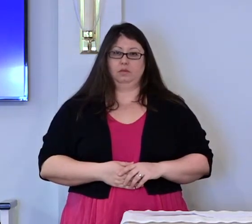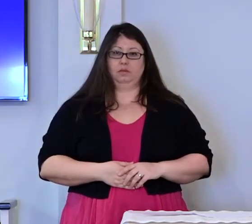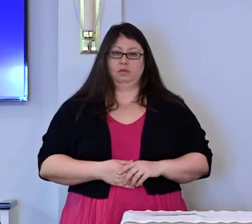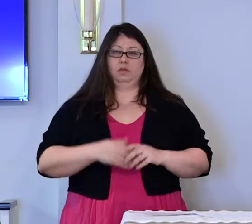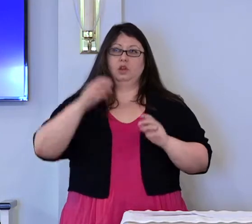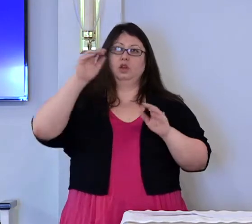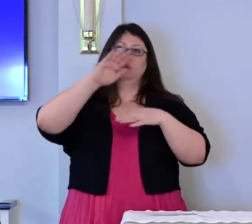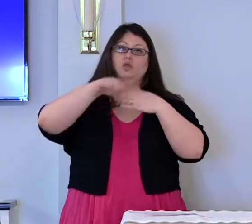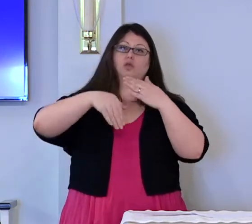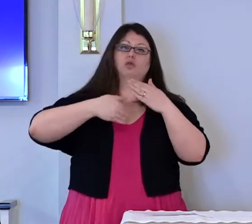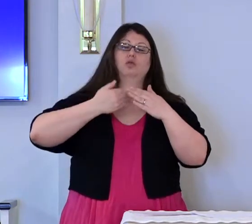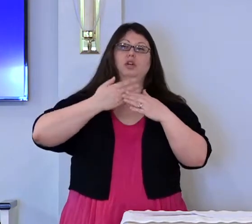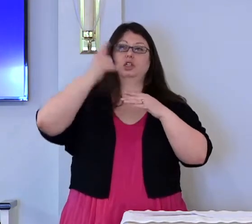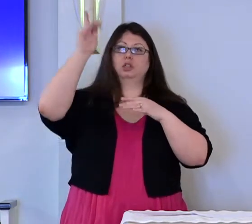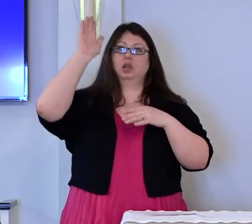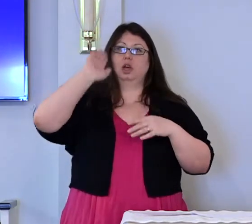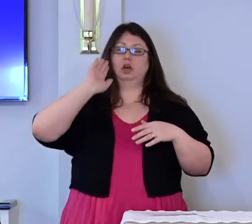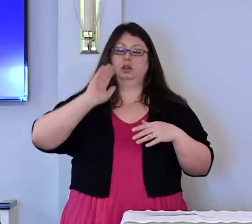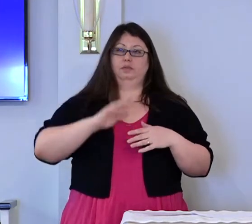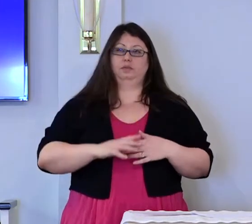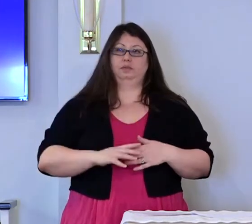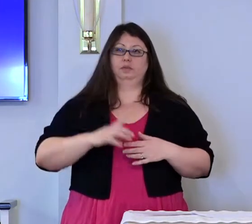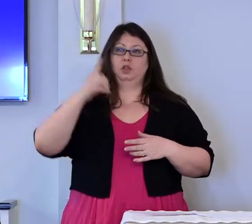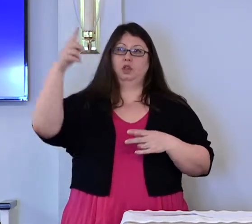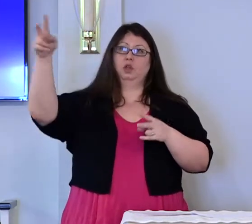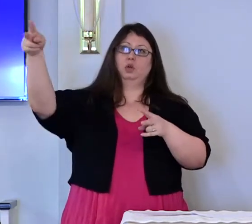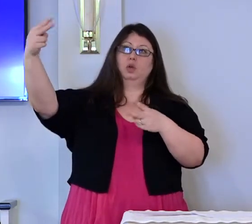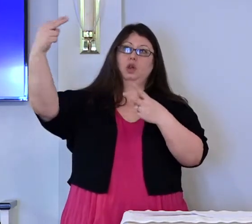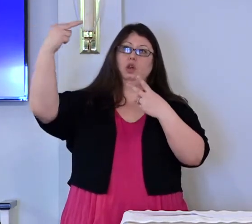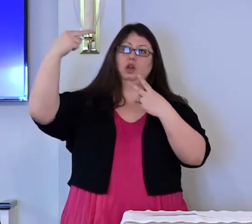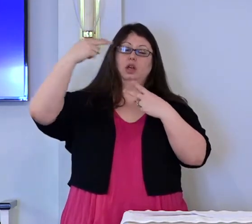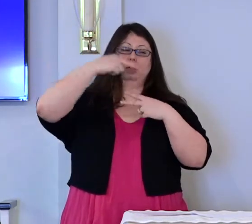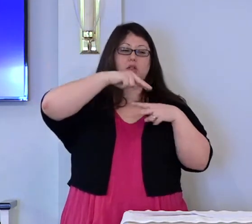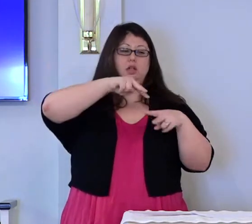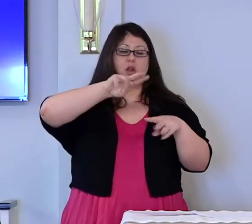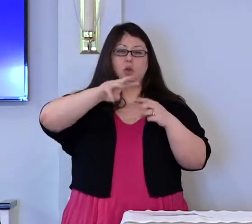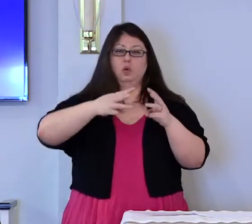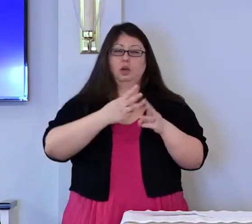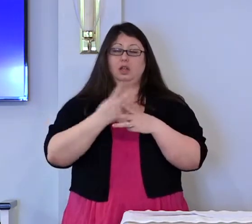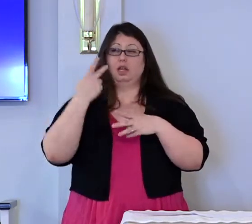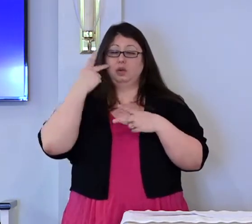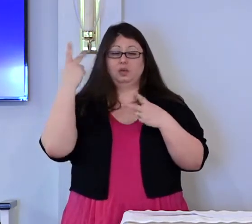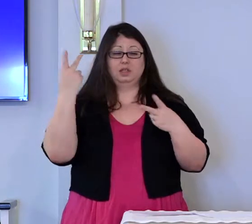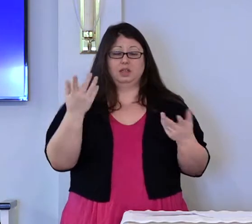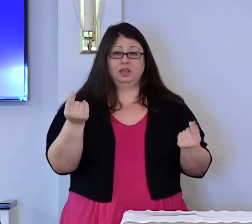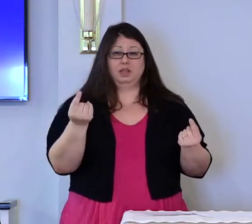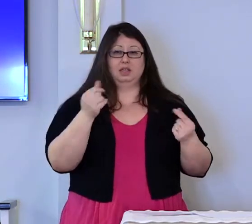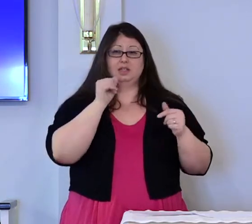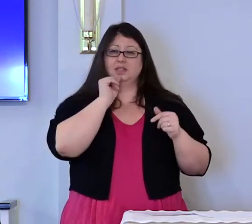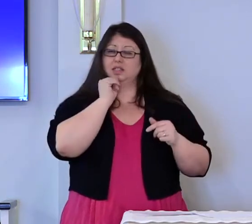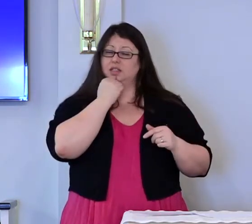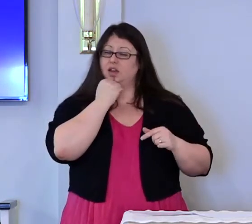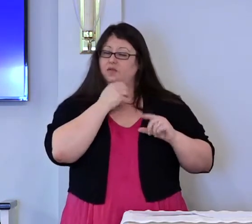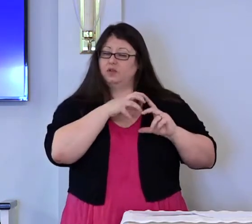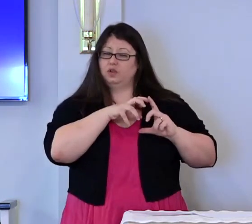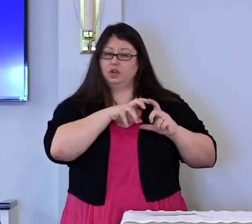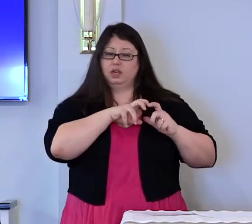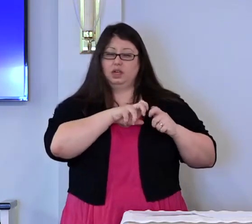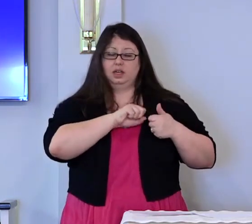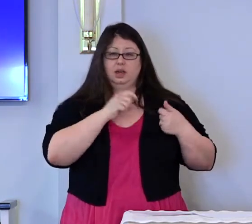Gracious God, you look upon the world and you see suffering, pain,